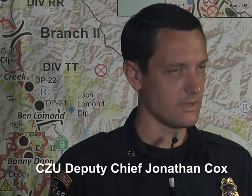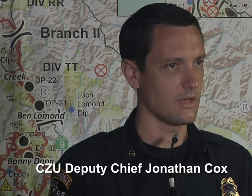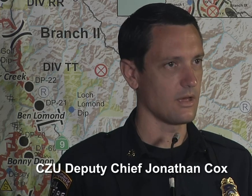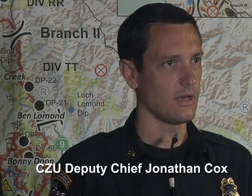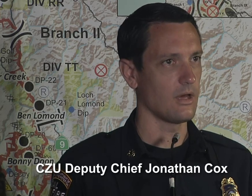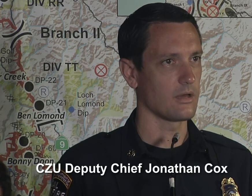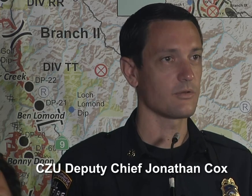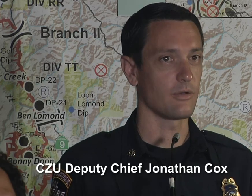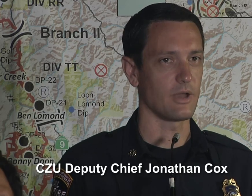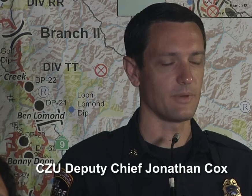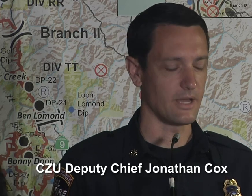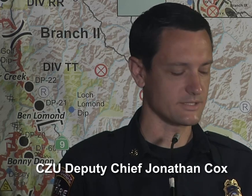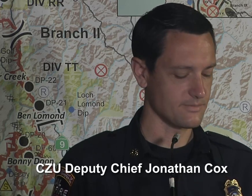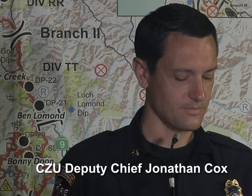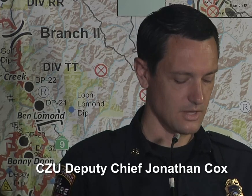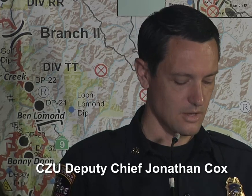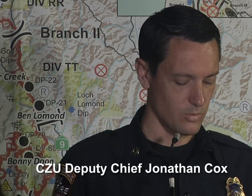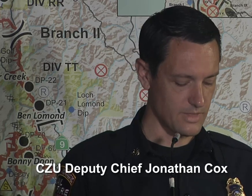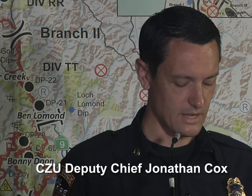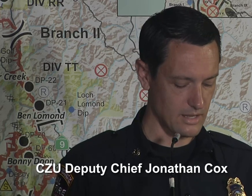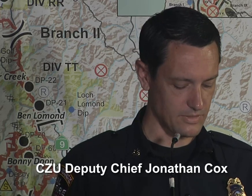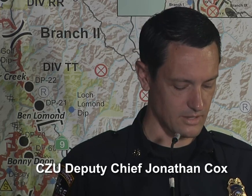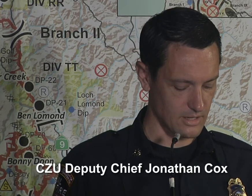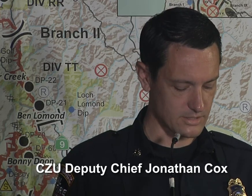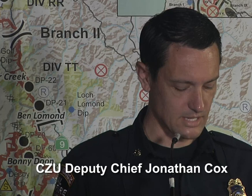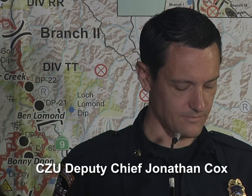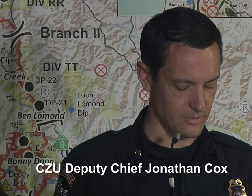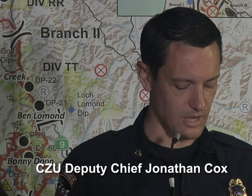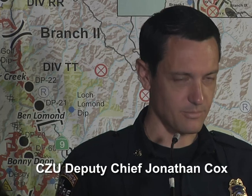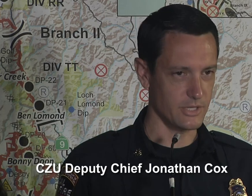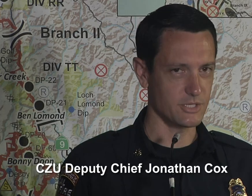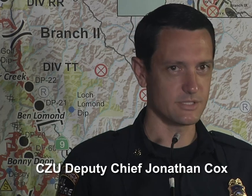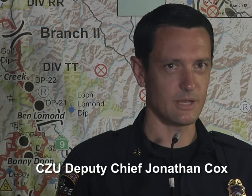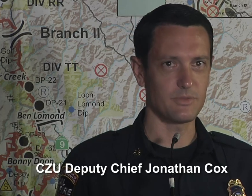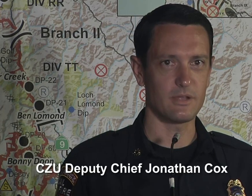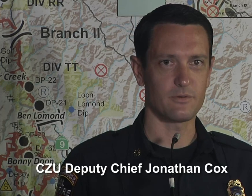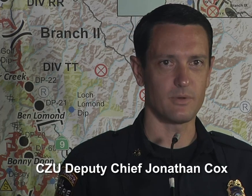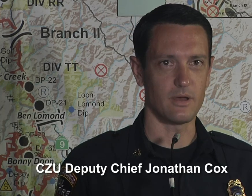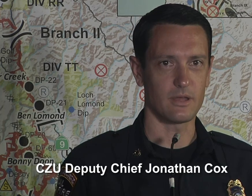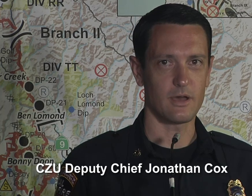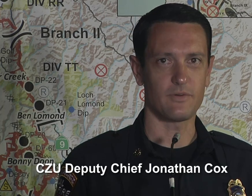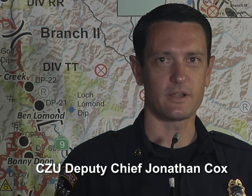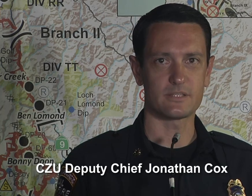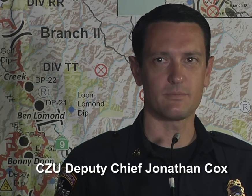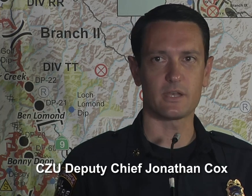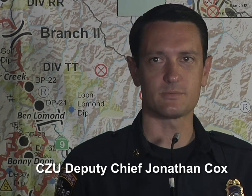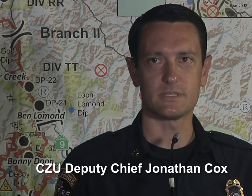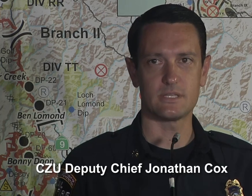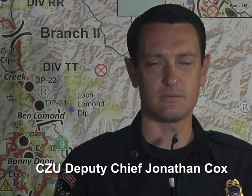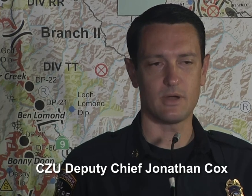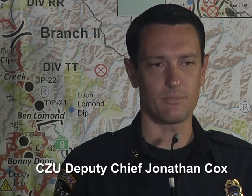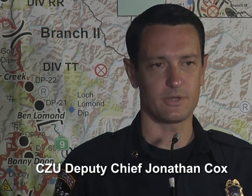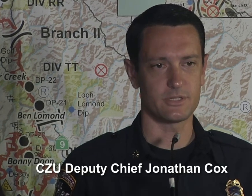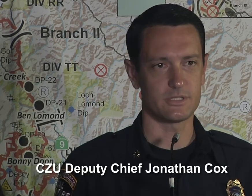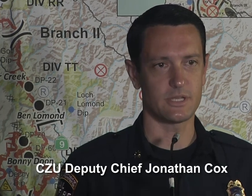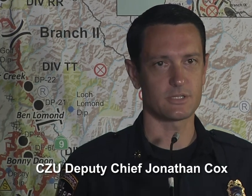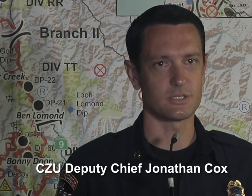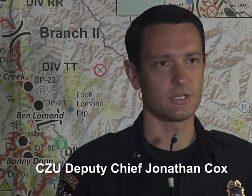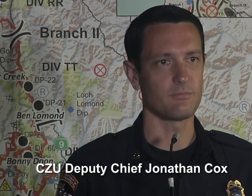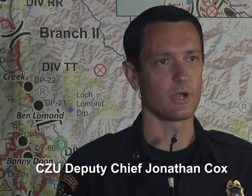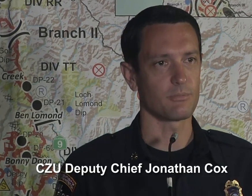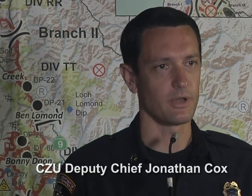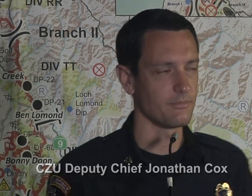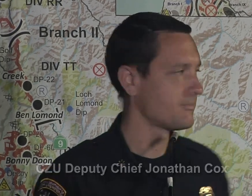kind of right by us. With that, I think it's time for an operations update from Cal Fire Incident Management Team Operations